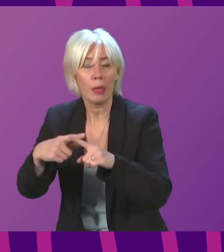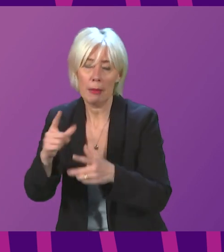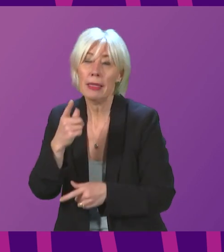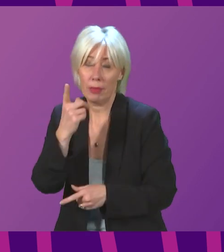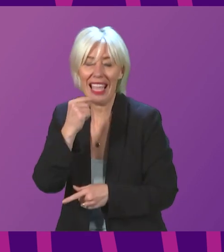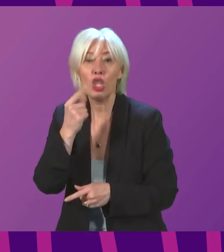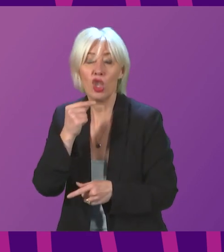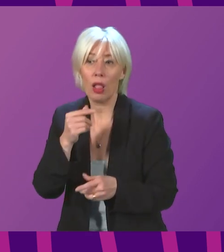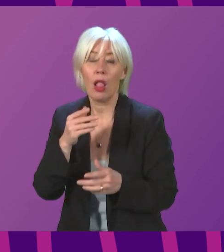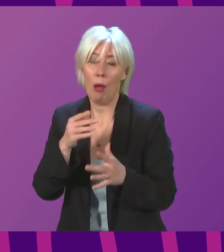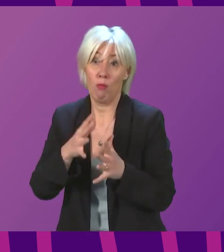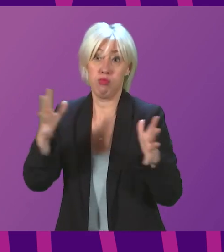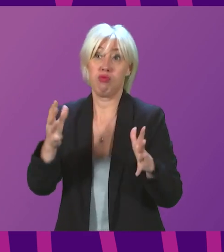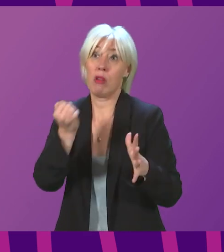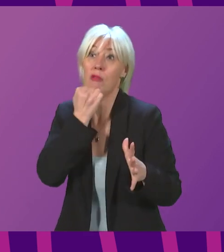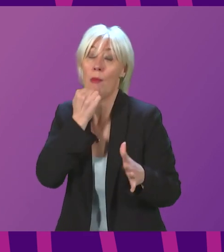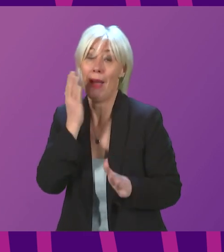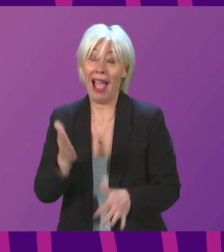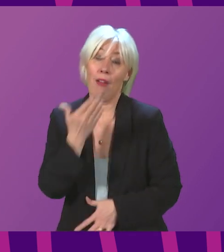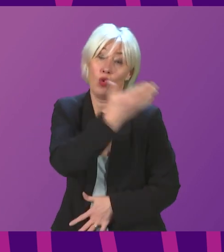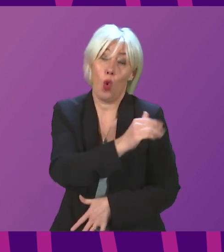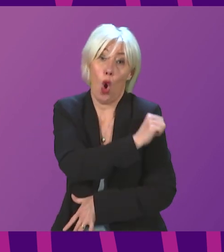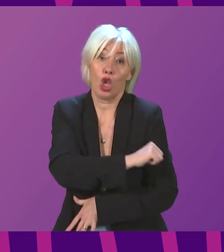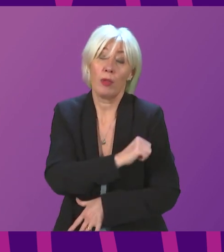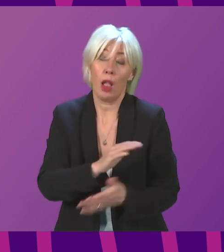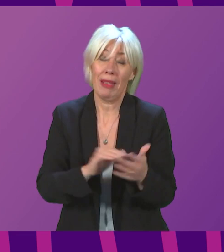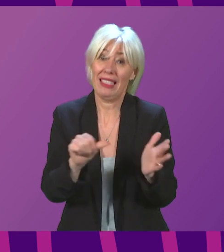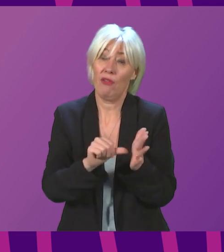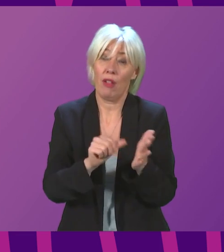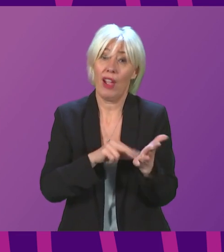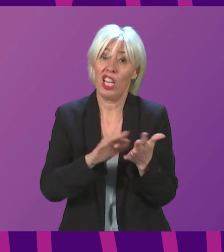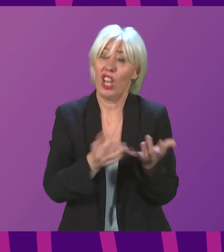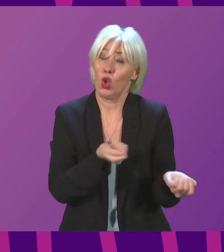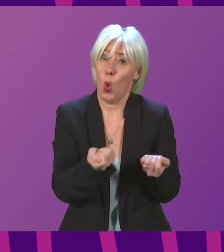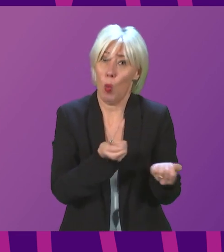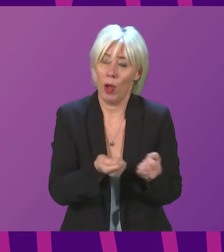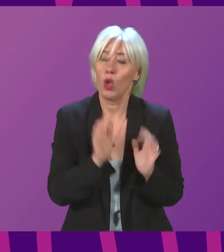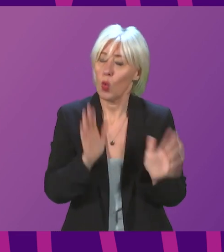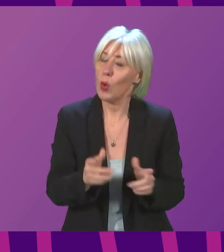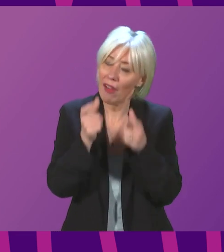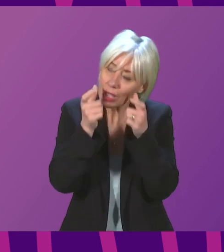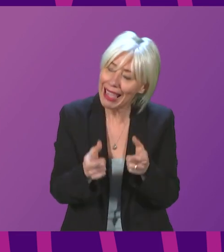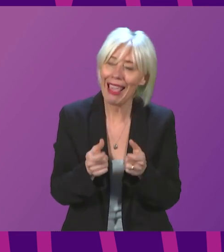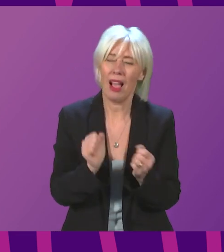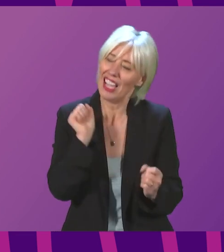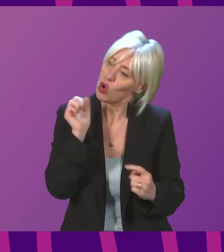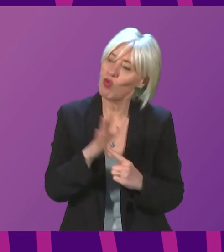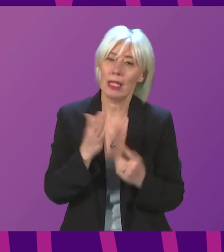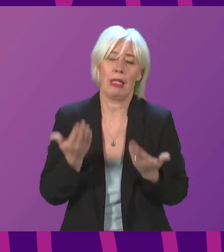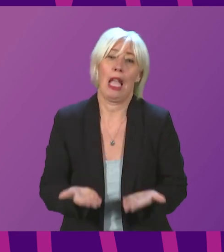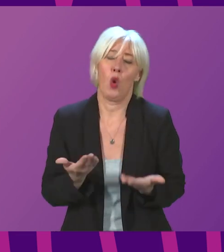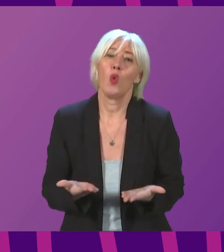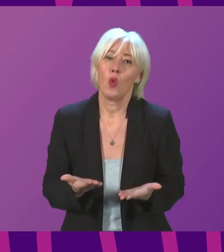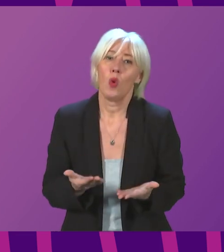hospitalisations in numbers that could put the NHS in a difficult position. So we need to take care at this critical moment,